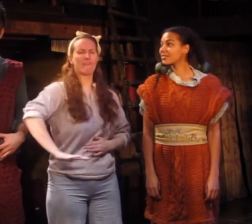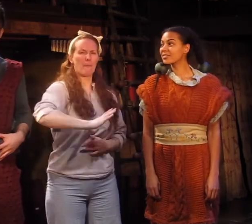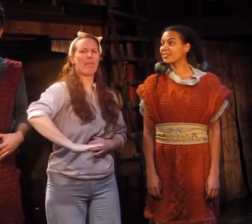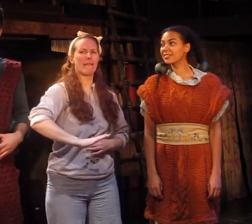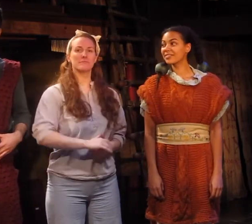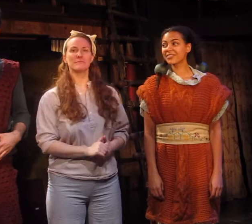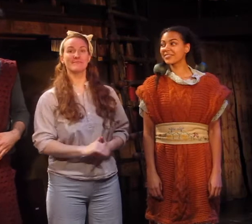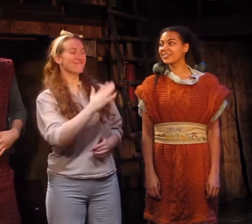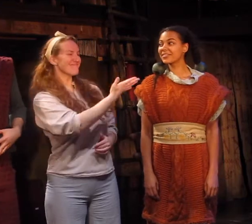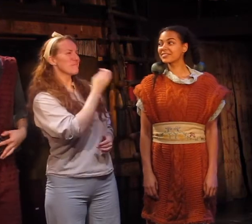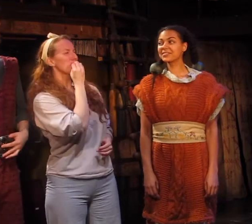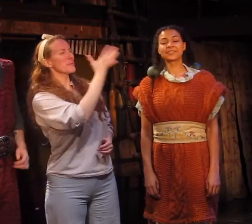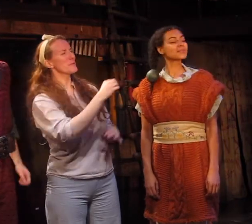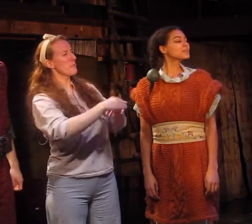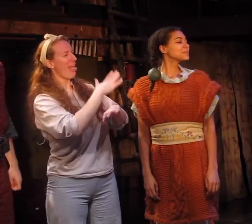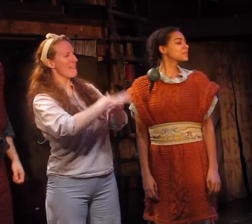and this is my lovely wife.